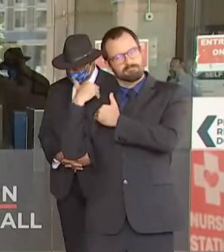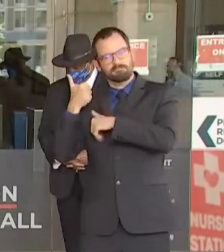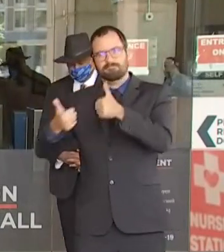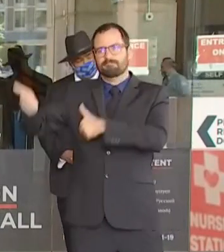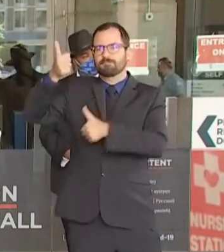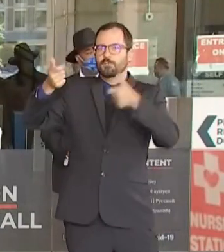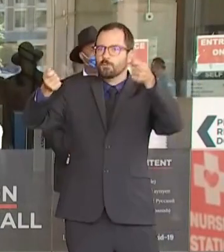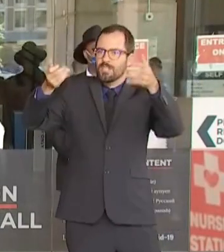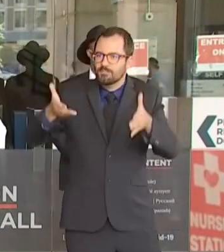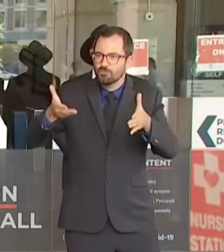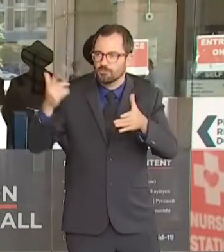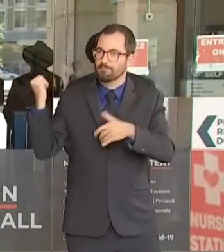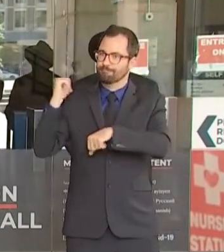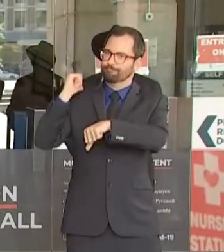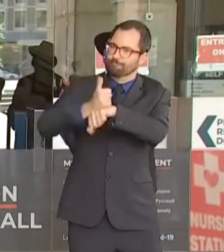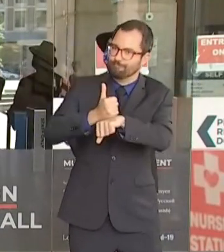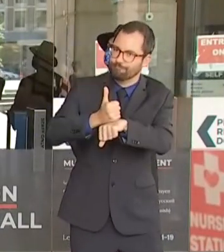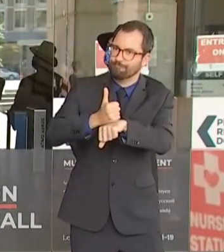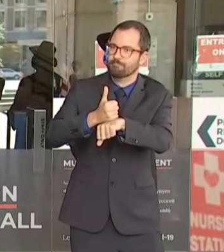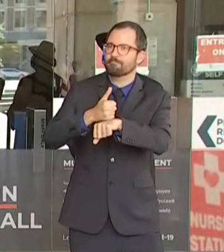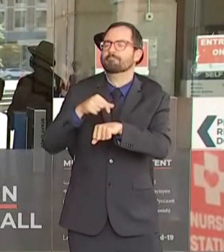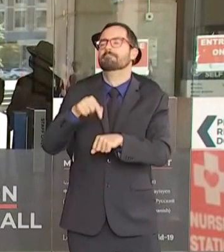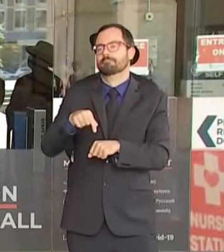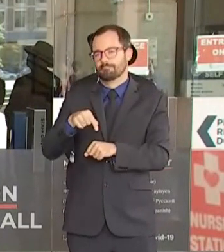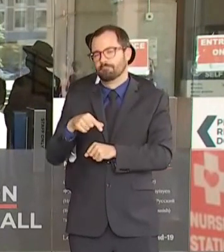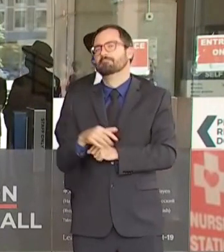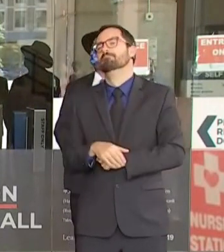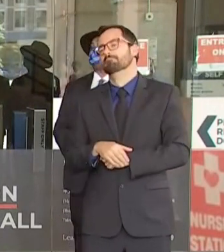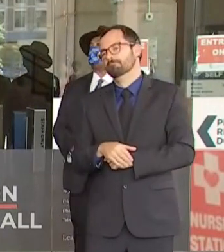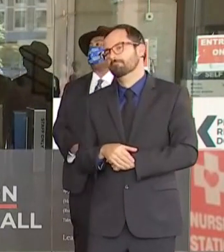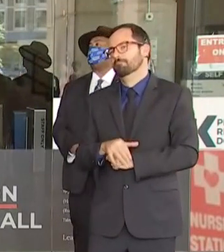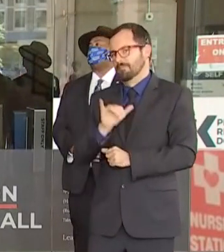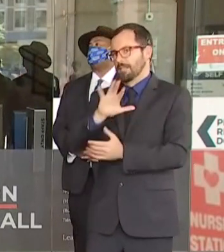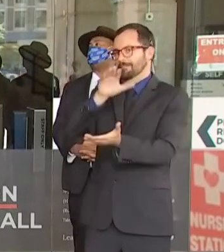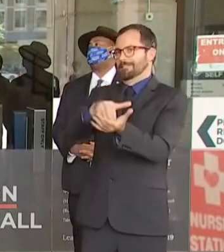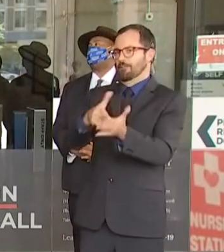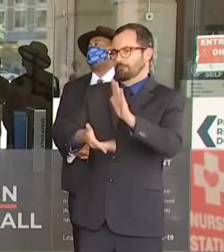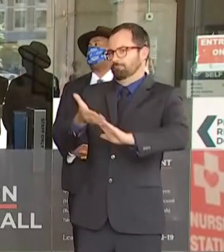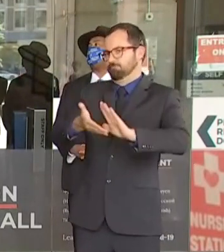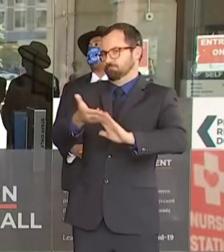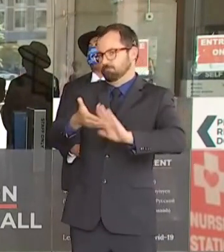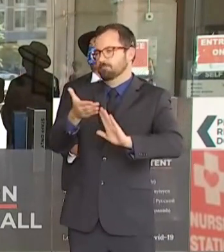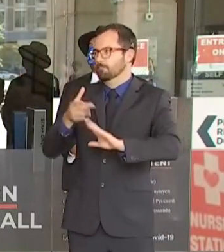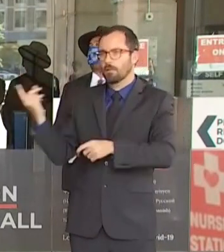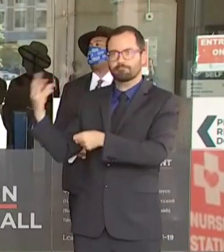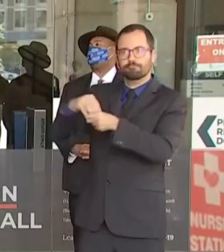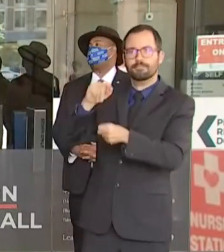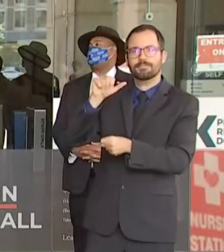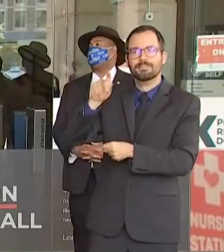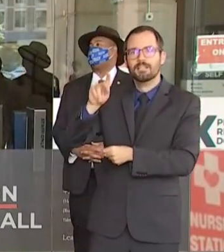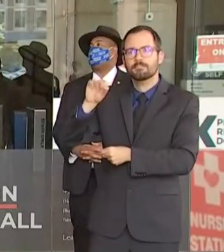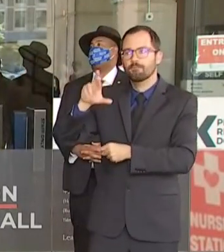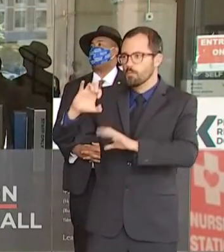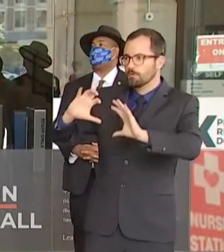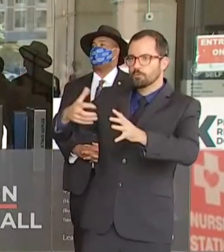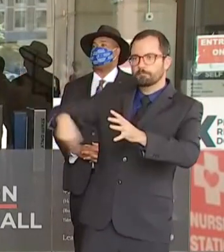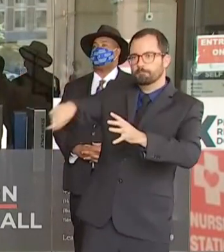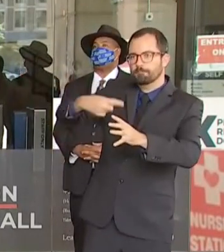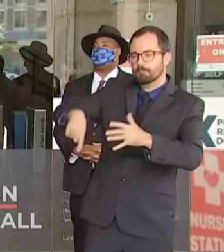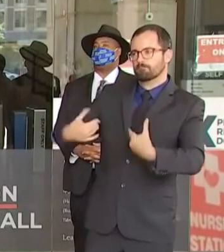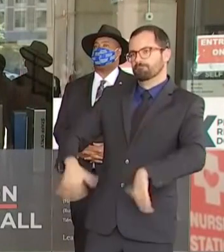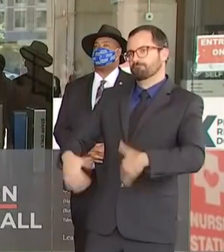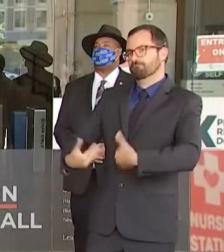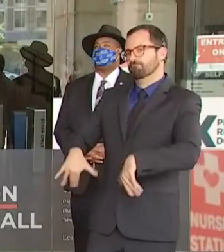Boston Latino Network and I'm honored to have him serve on not only our task force but on so many other important areas here in the city of Boston. Reverend